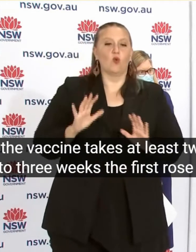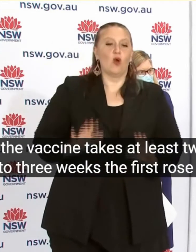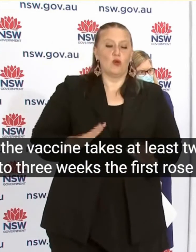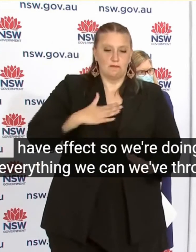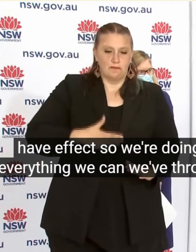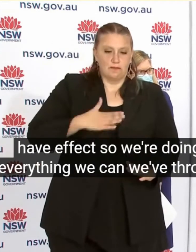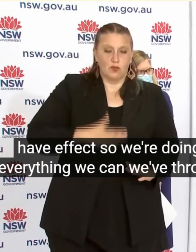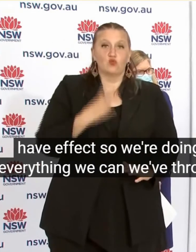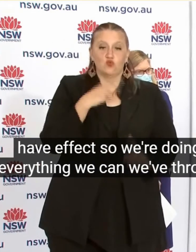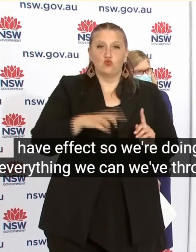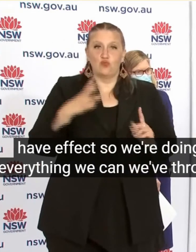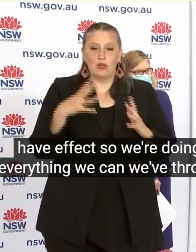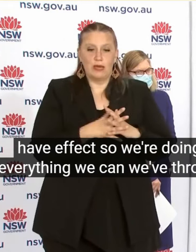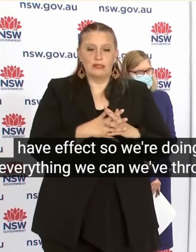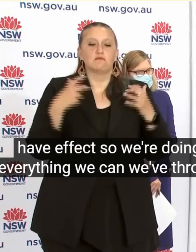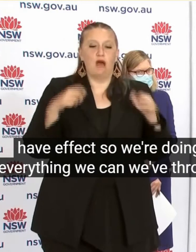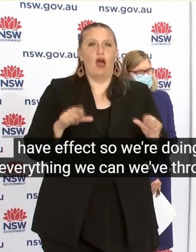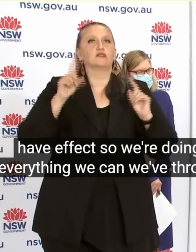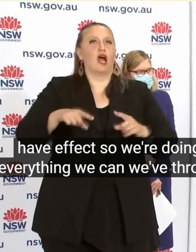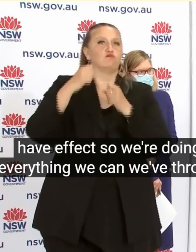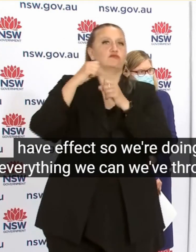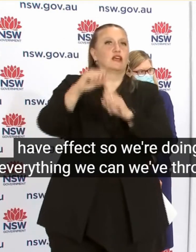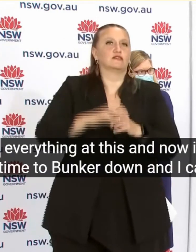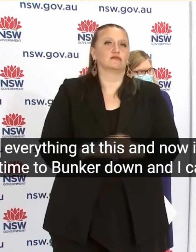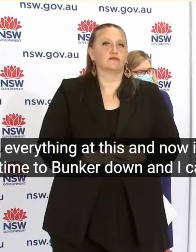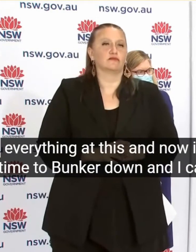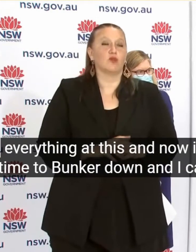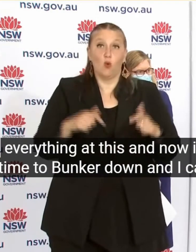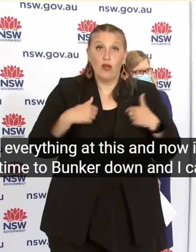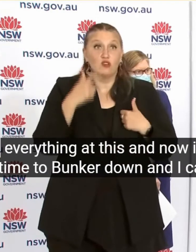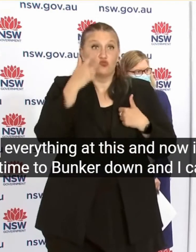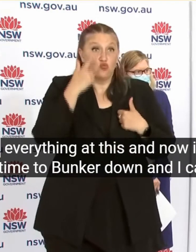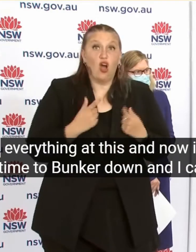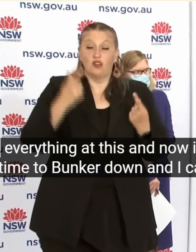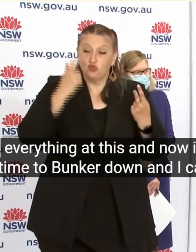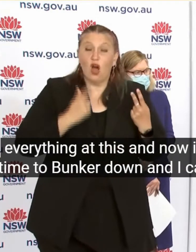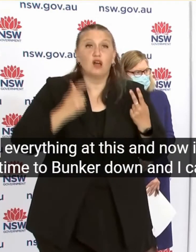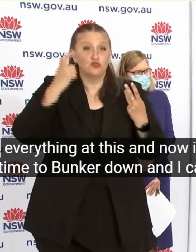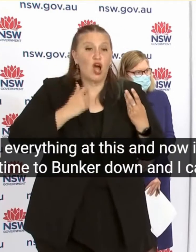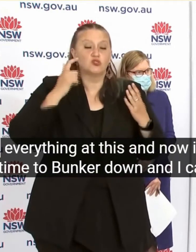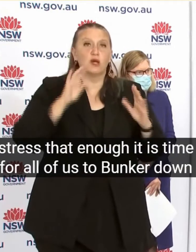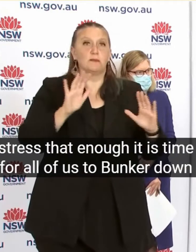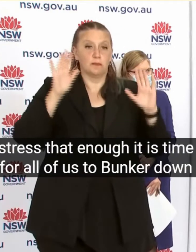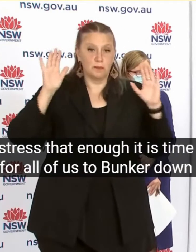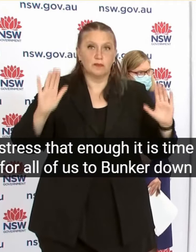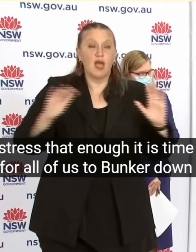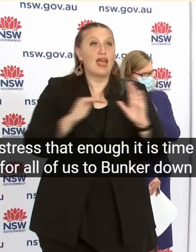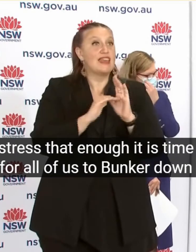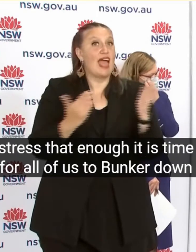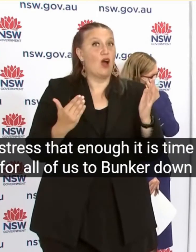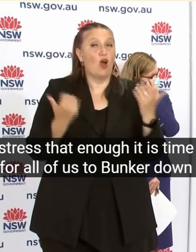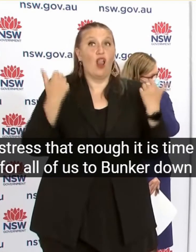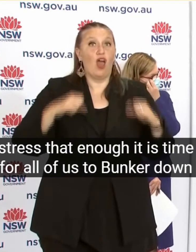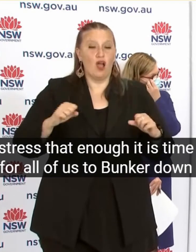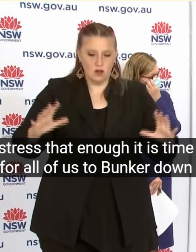bunker down And I can't stress that enough It is time for all of us to bunker down Take this as seriously as we can Although